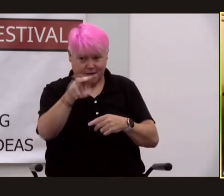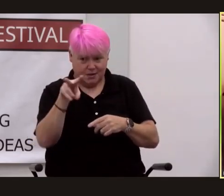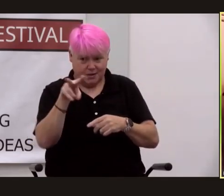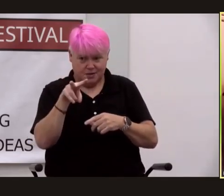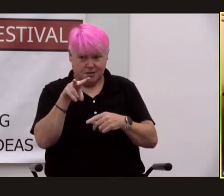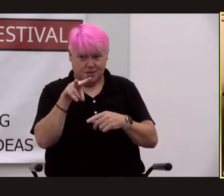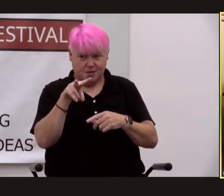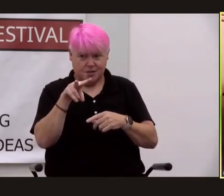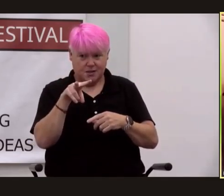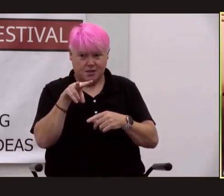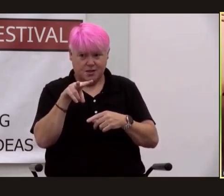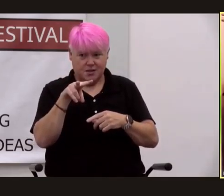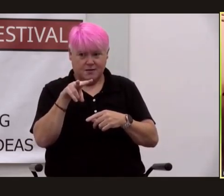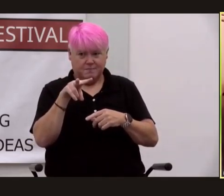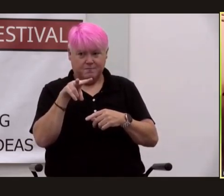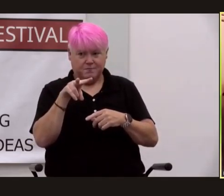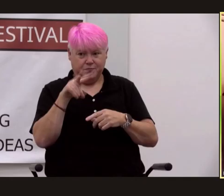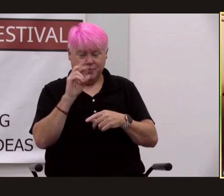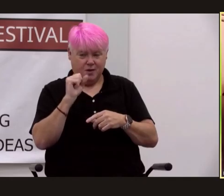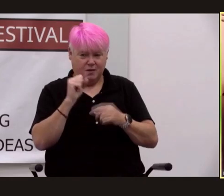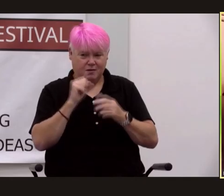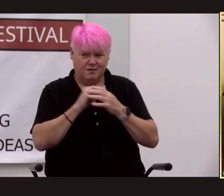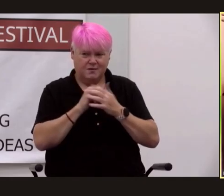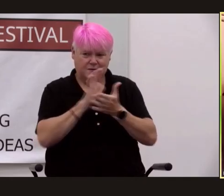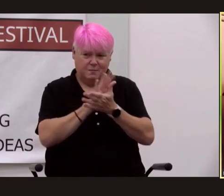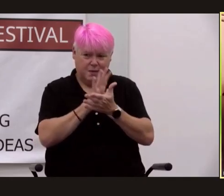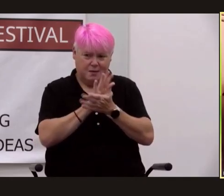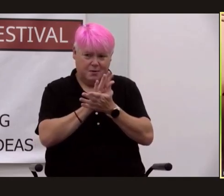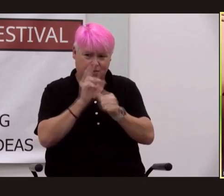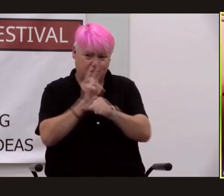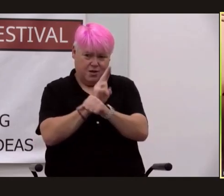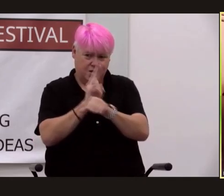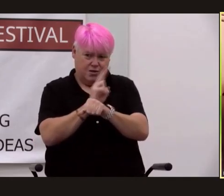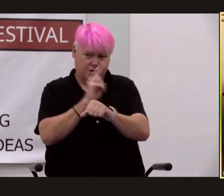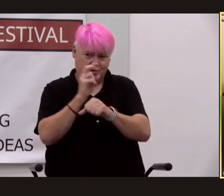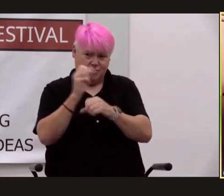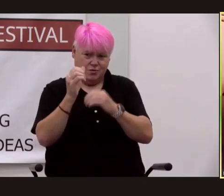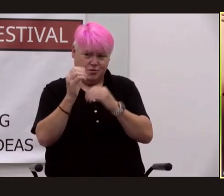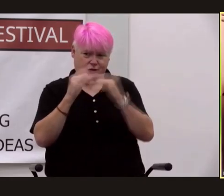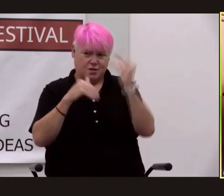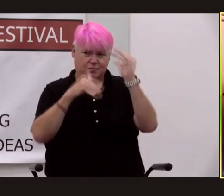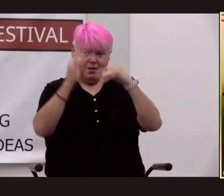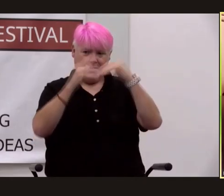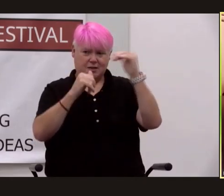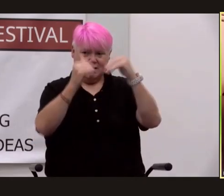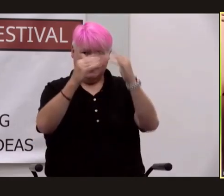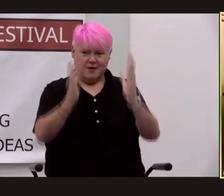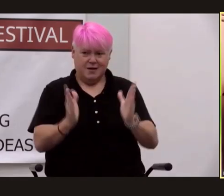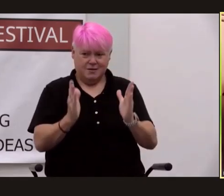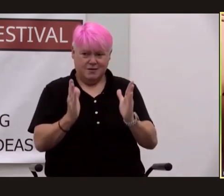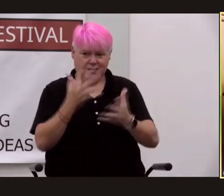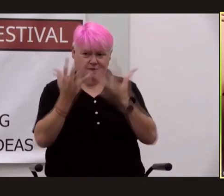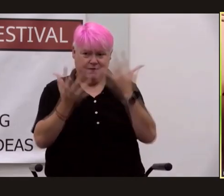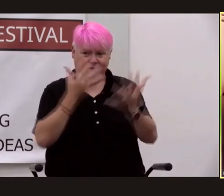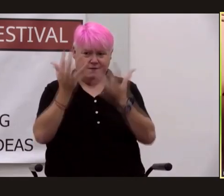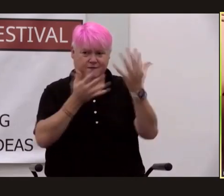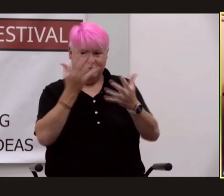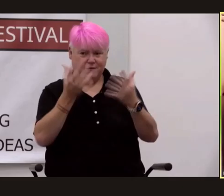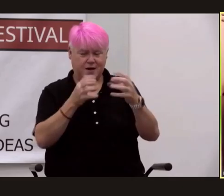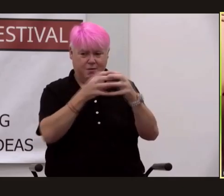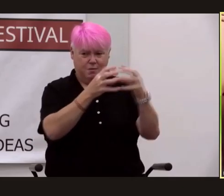and even paper being used in the construction of building and houses and firebombs would just destroy anything